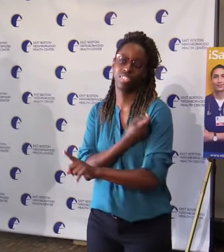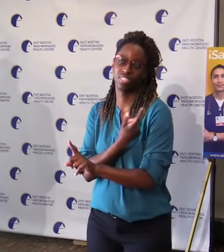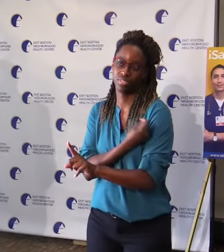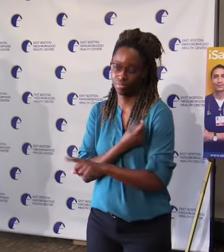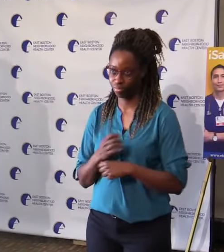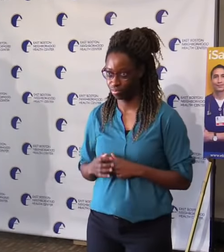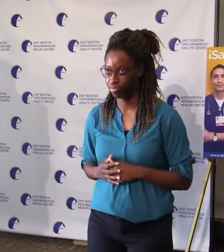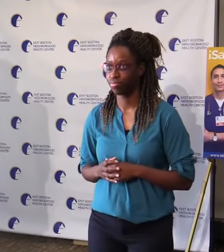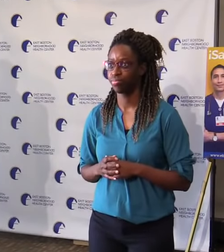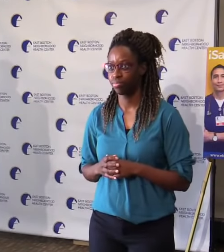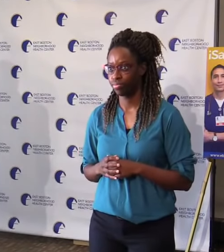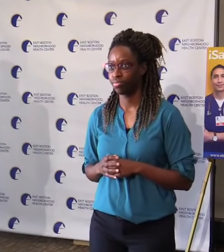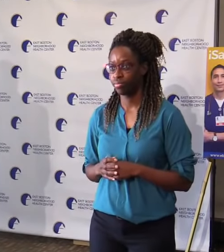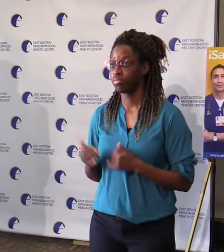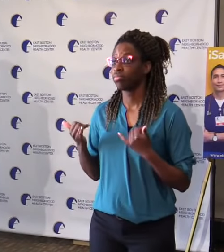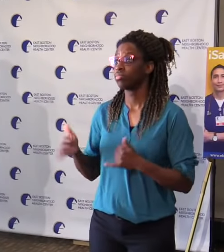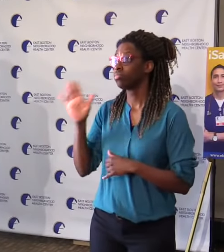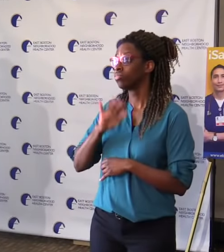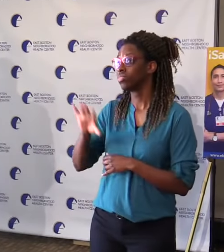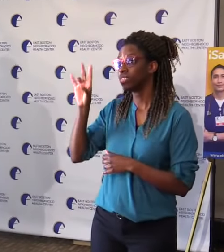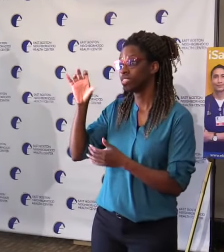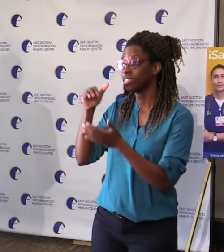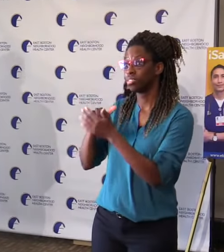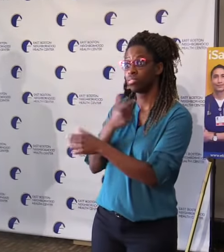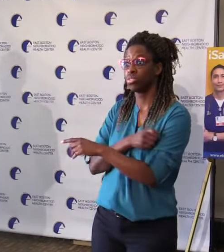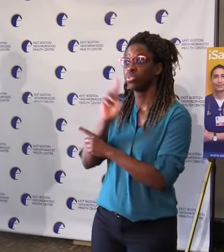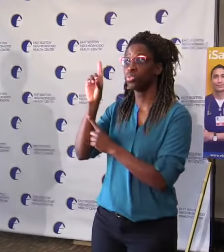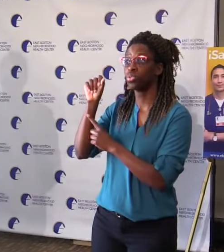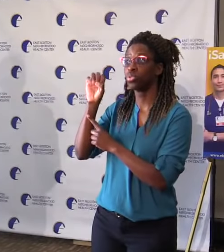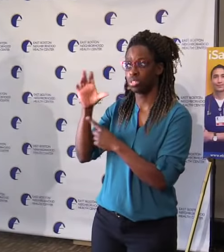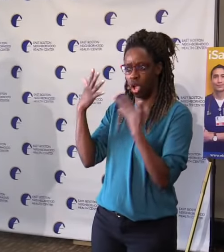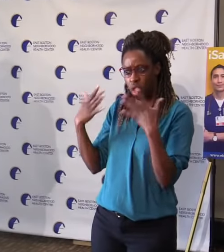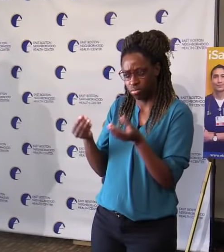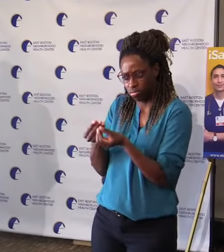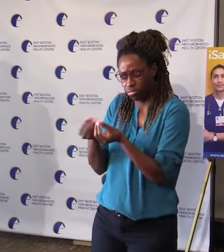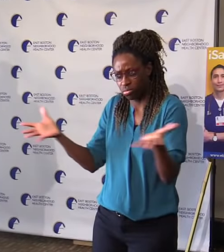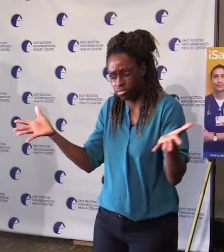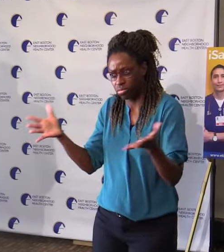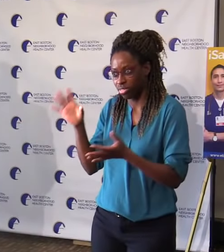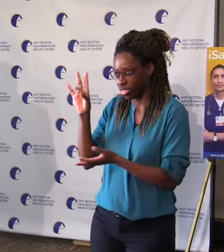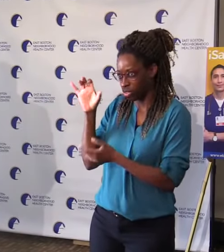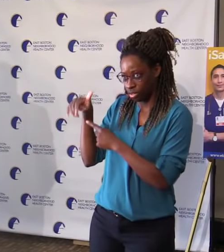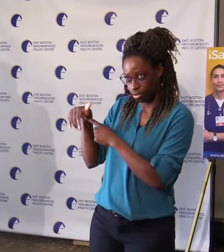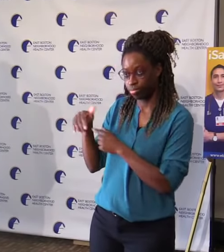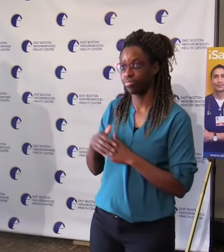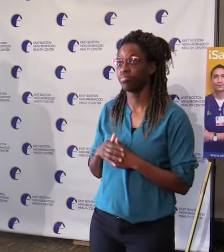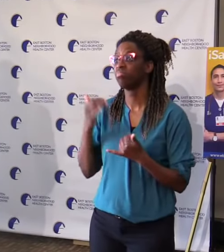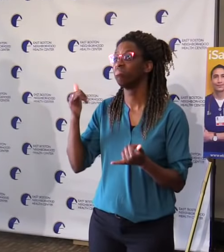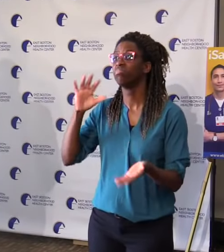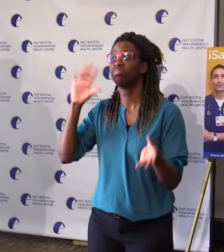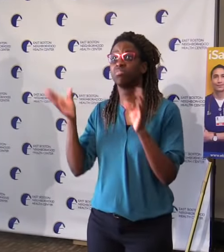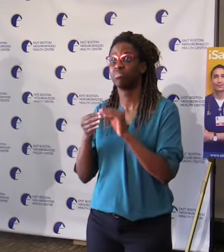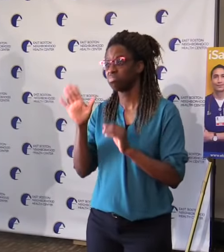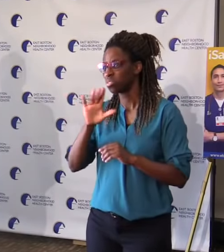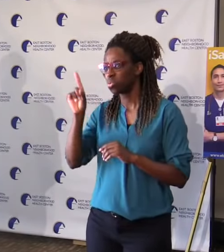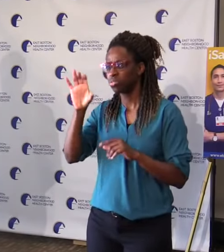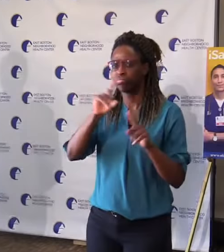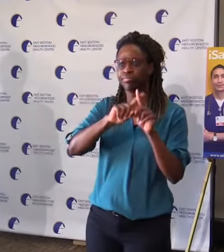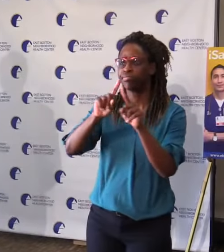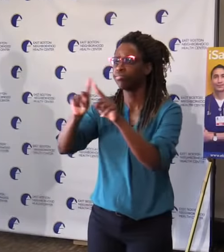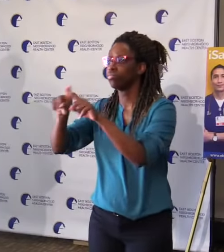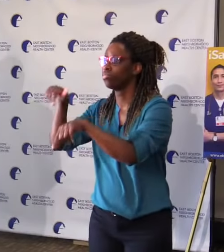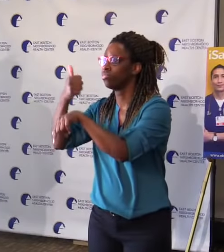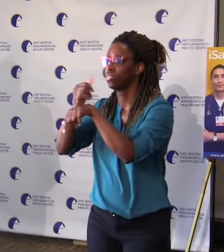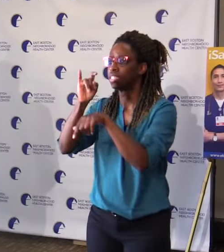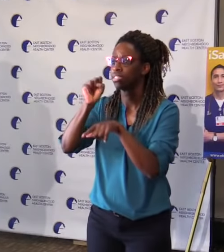over 75,000 doses of vaccine have been distributed to over 100 community health center sites across the Commonwealth, and the state's